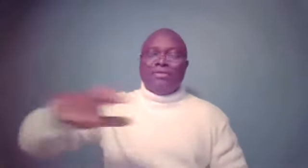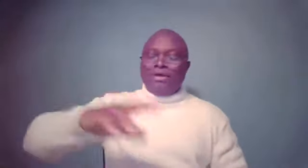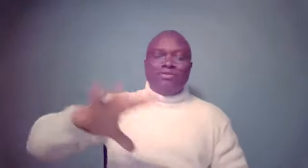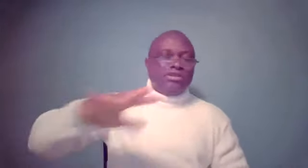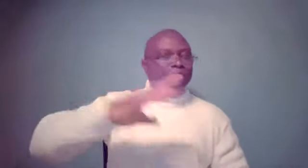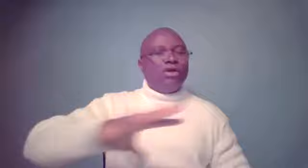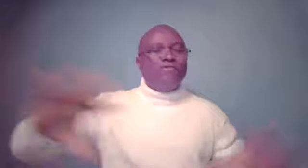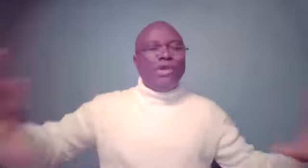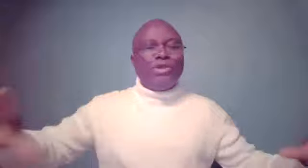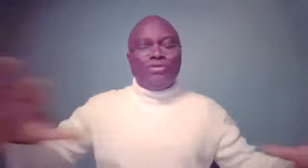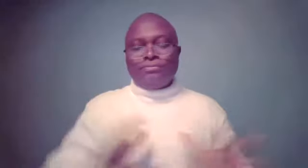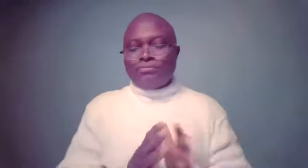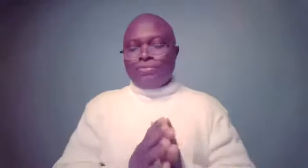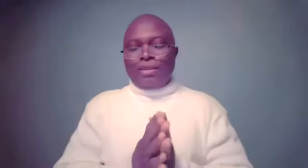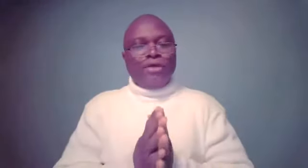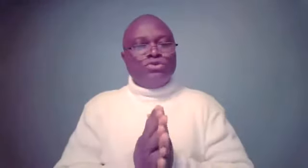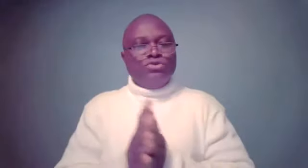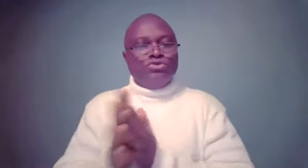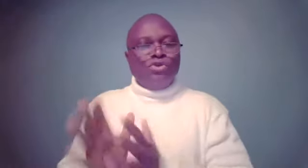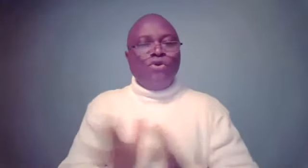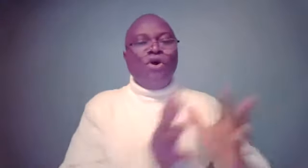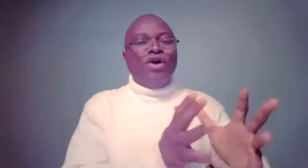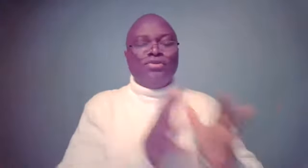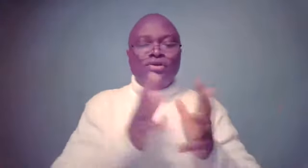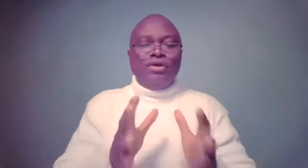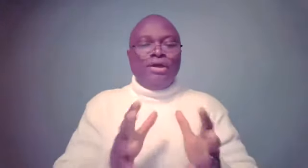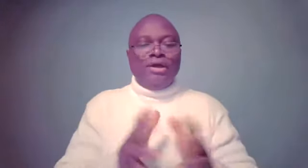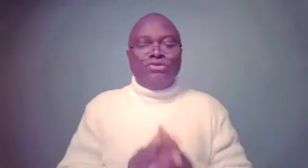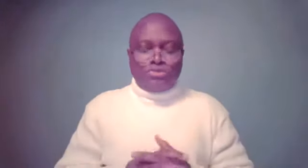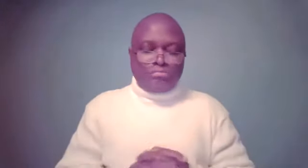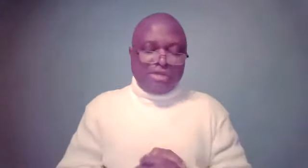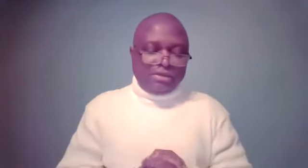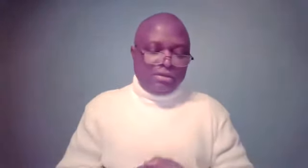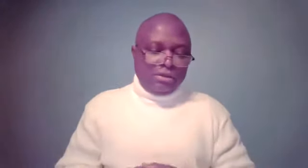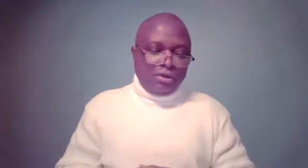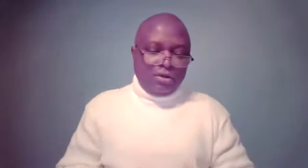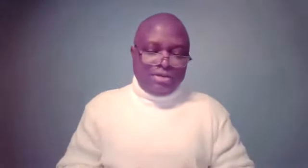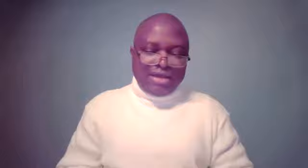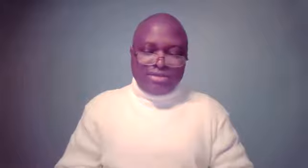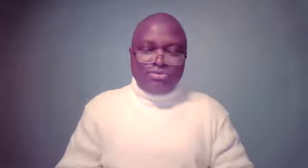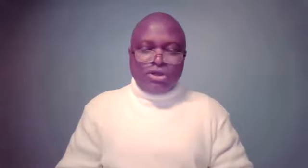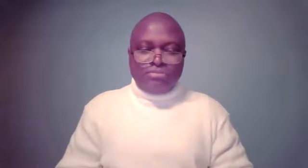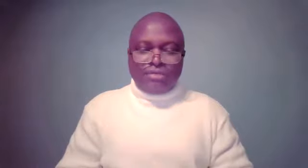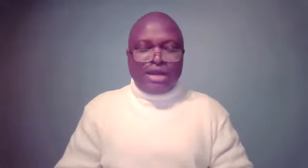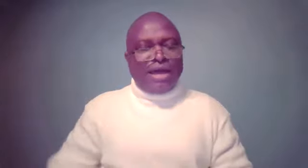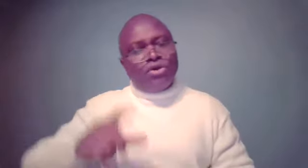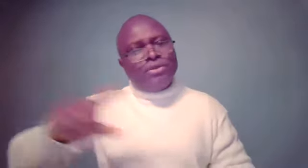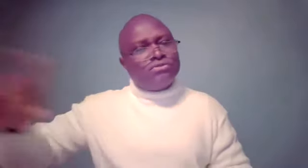I've received the confirmation, uh, to, to go on, uh, to speak on that same subject, but I'm going to be